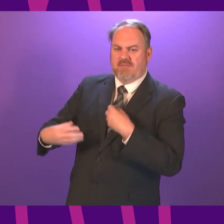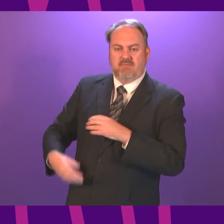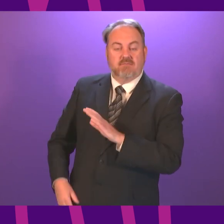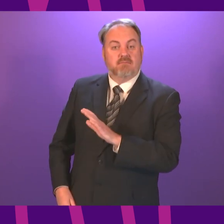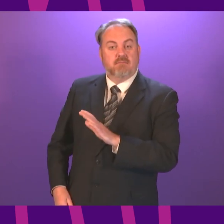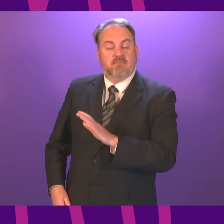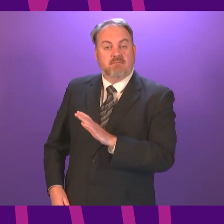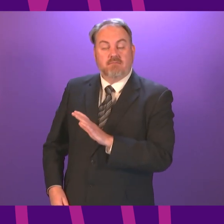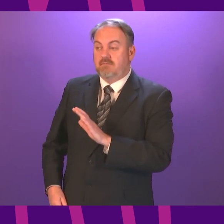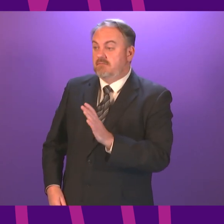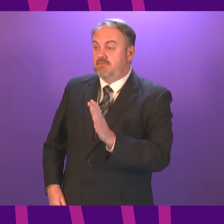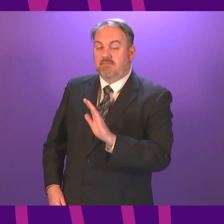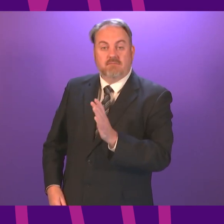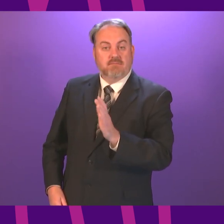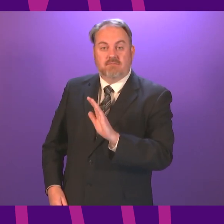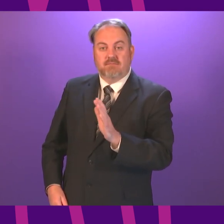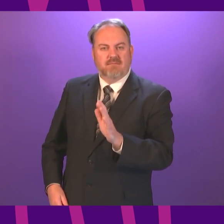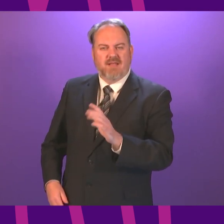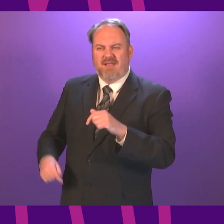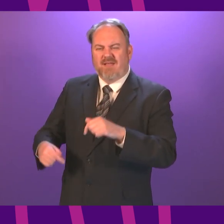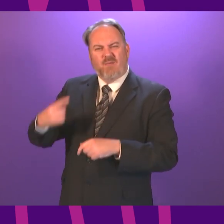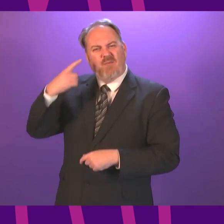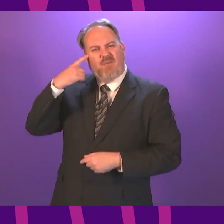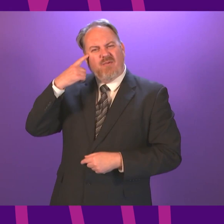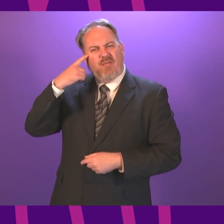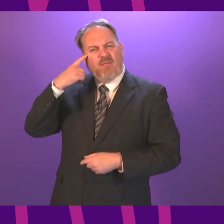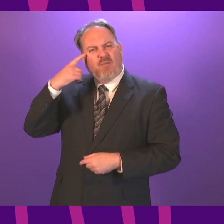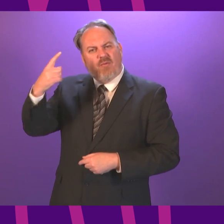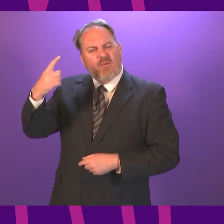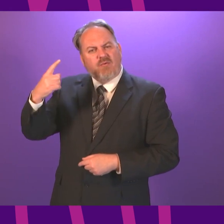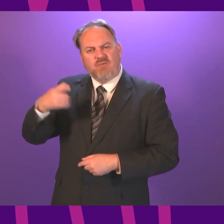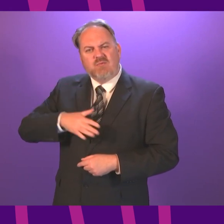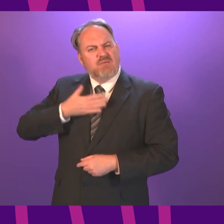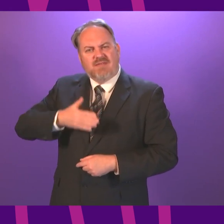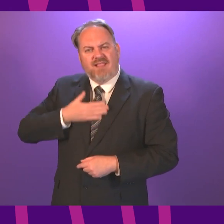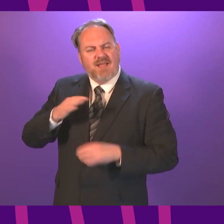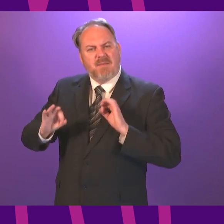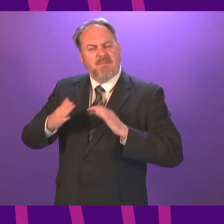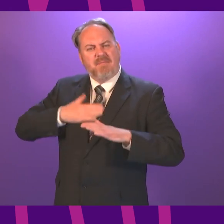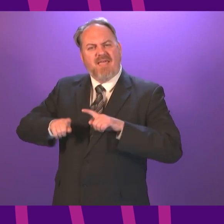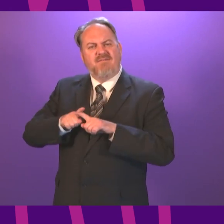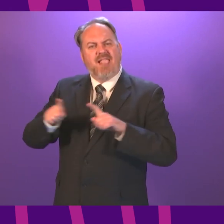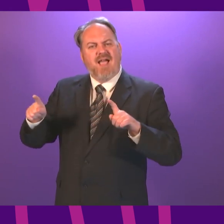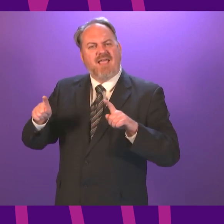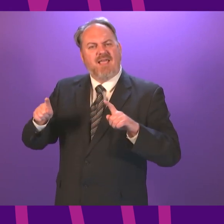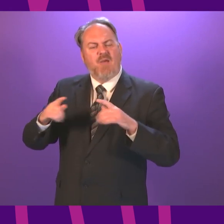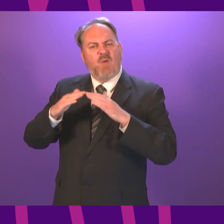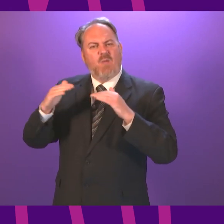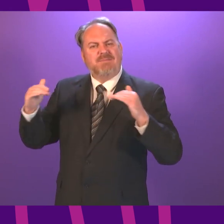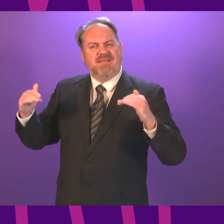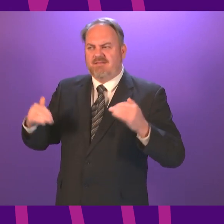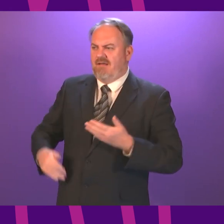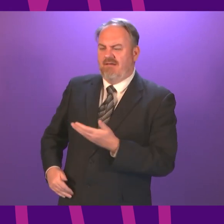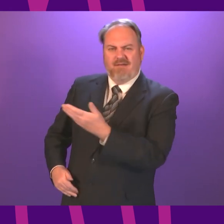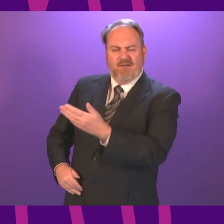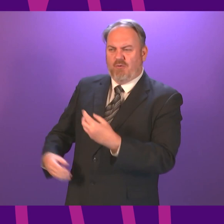Of course, we are not going to go back to the old ways of Westminster unless it suits the SNP. Nicola Sturgeon speaks of bringing people